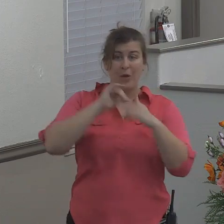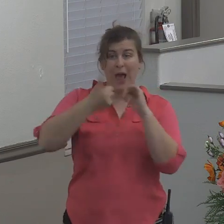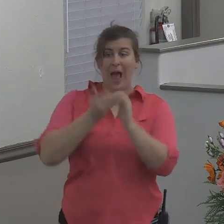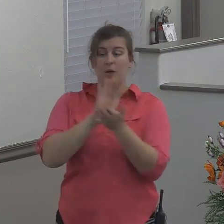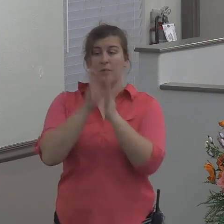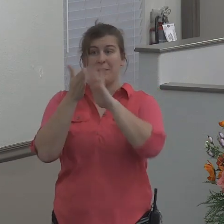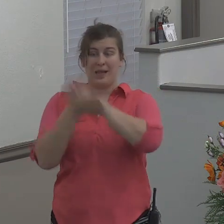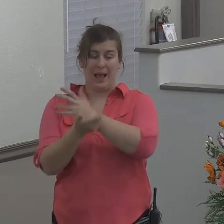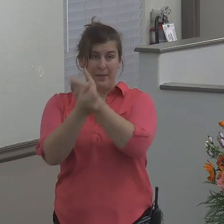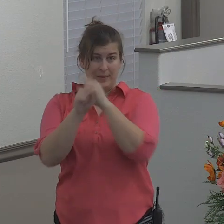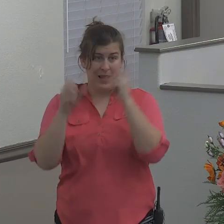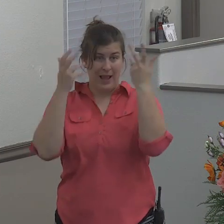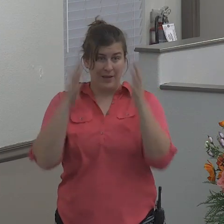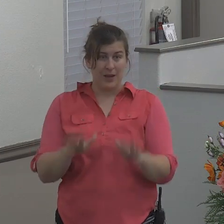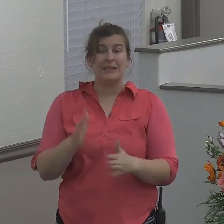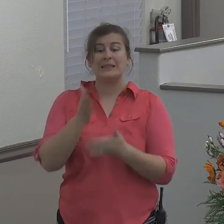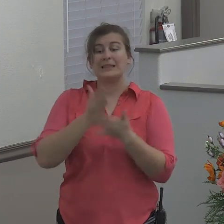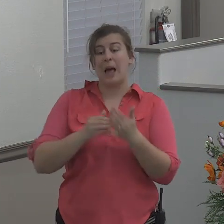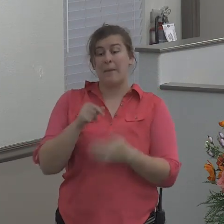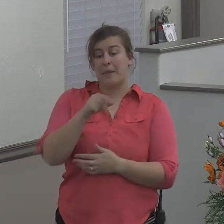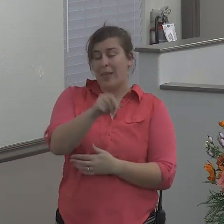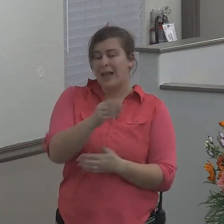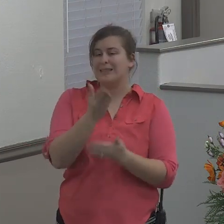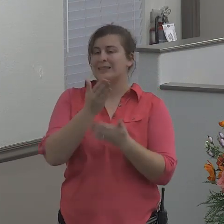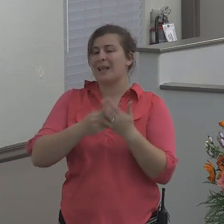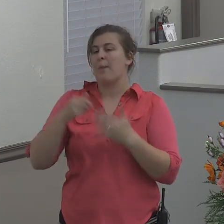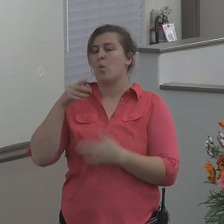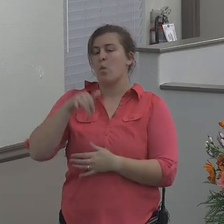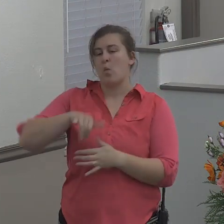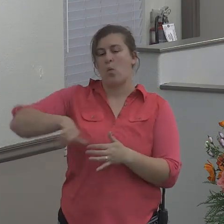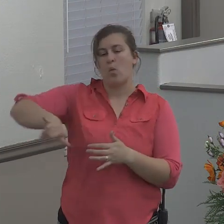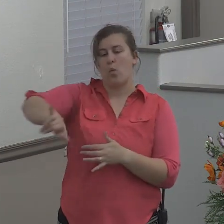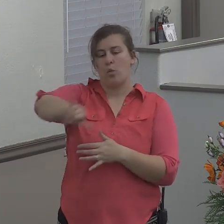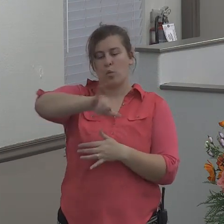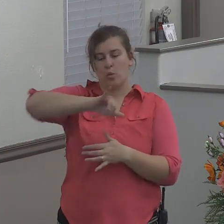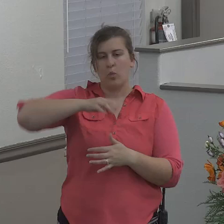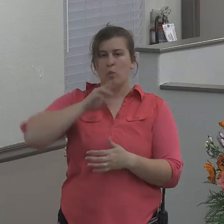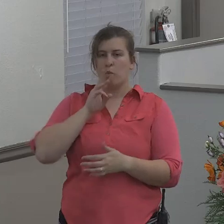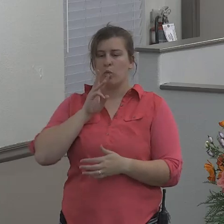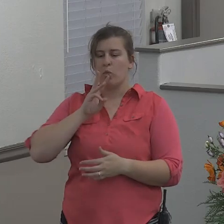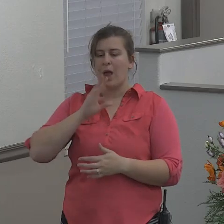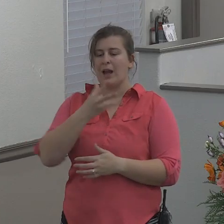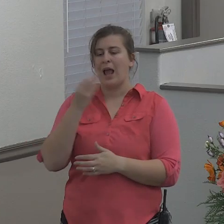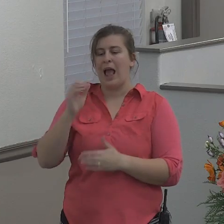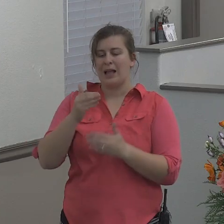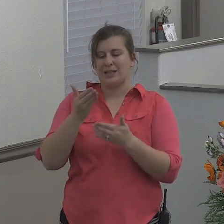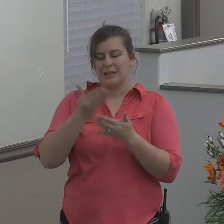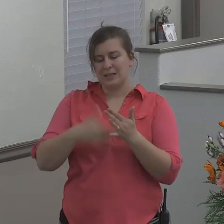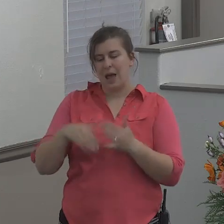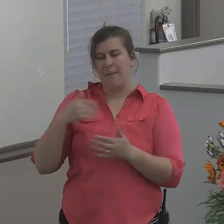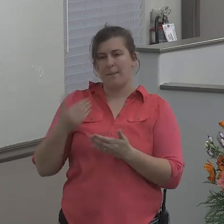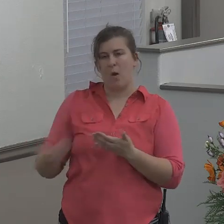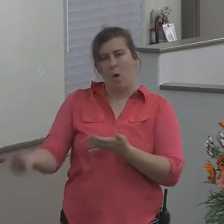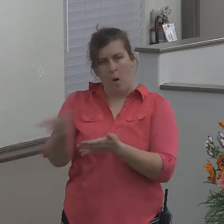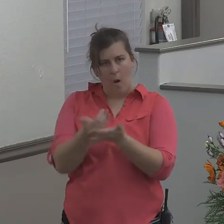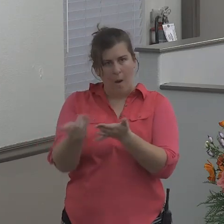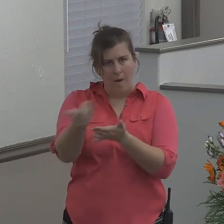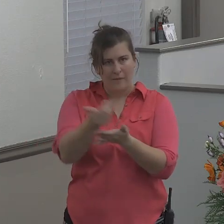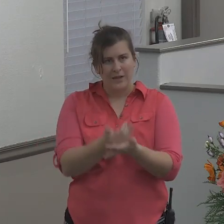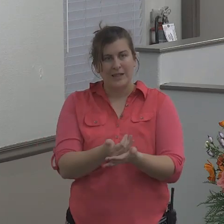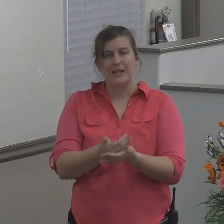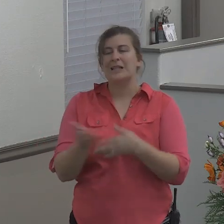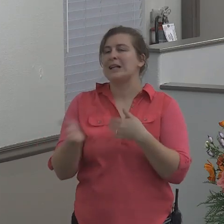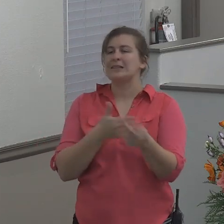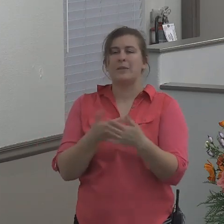some plant some water and some harvest but no matter what our job is it's